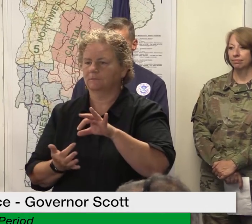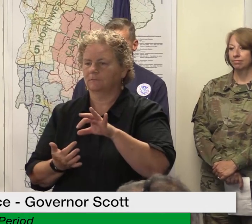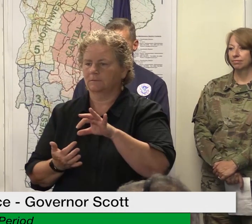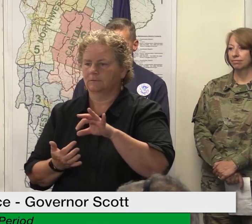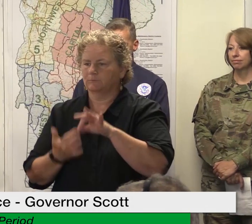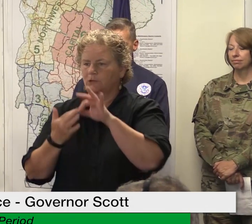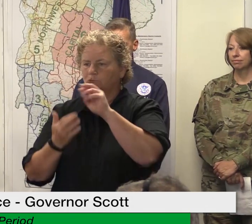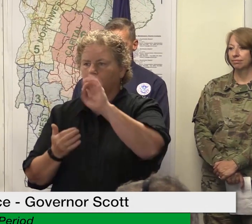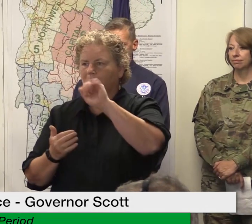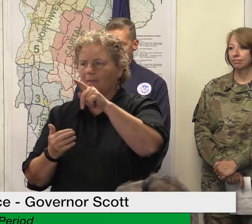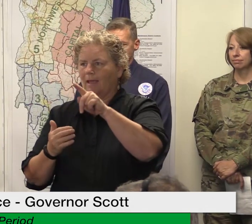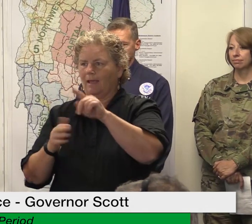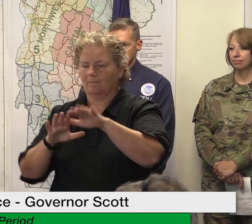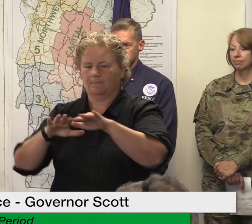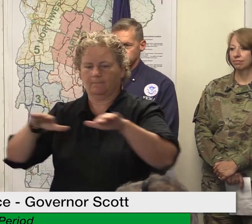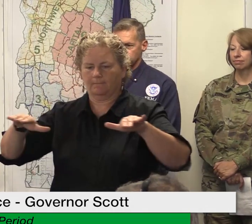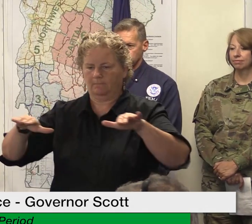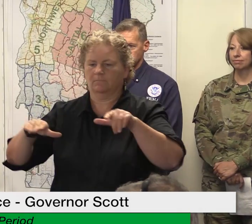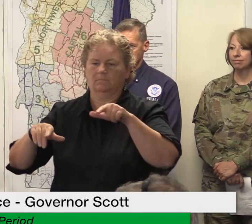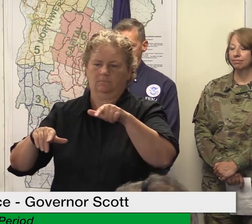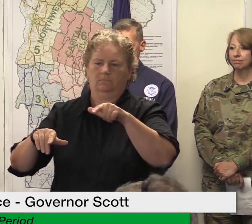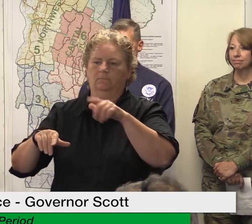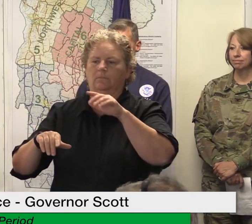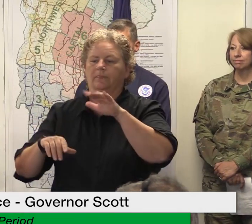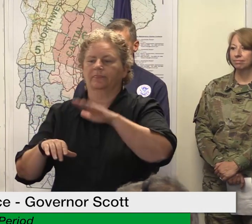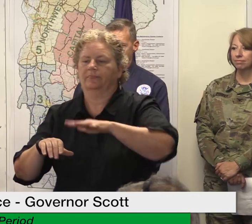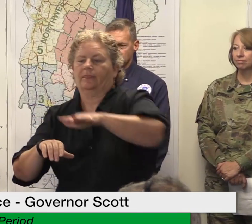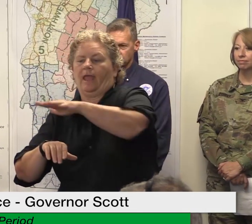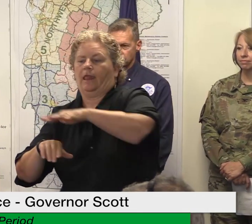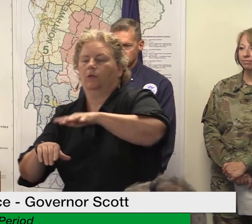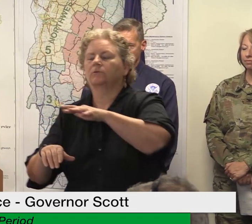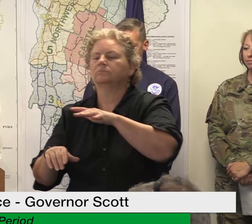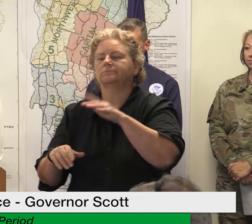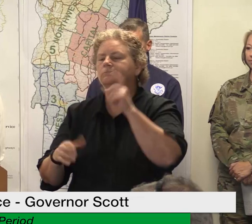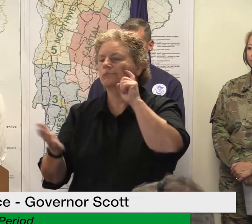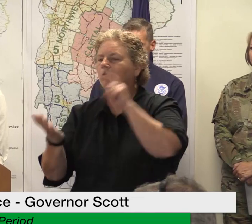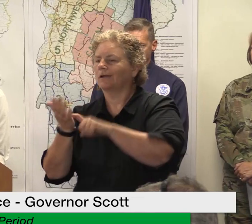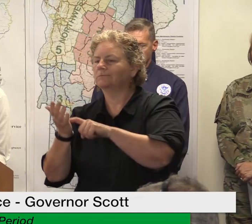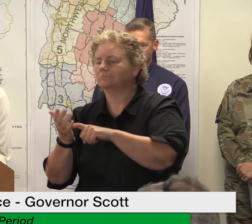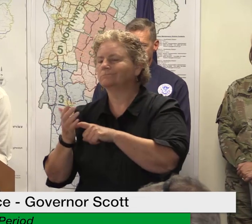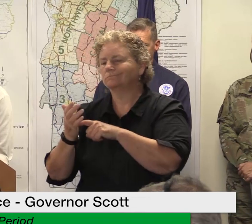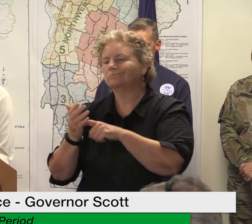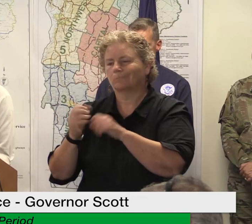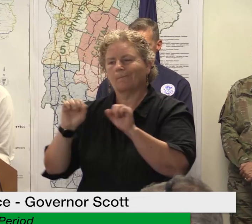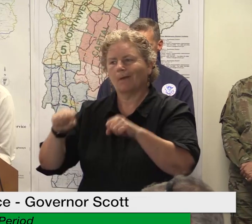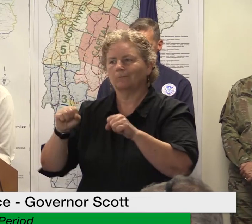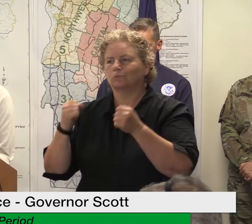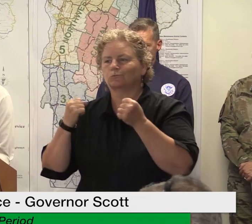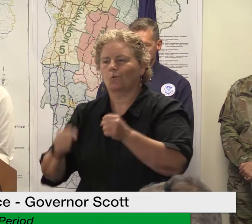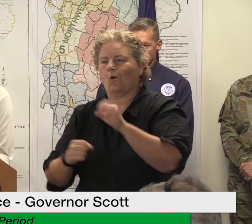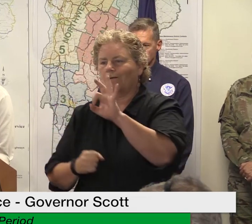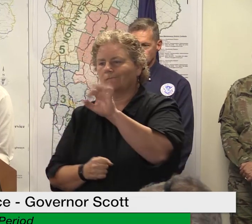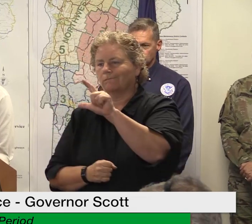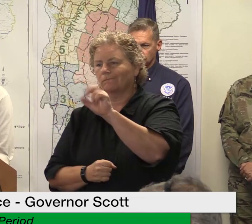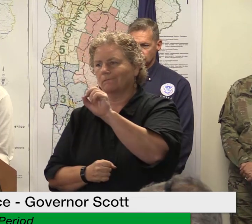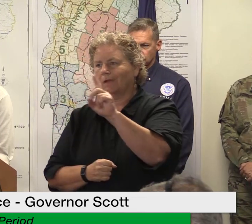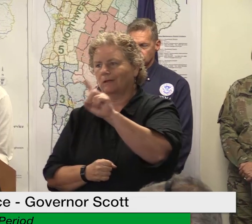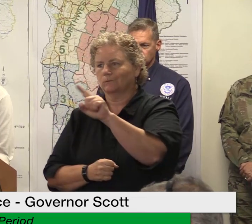now we have a whole downtowns and mobile home parks that are in these floodplains